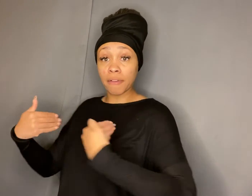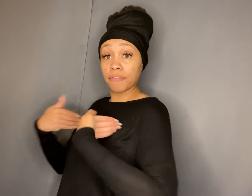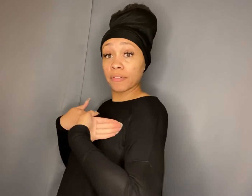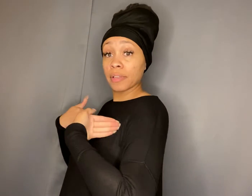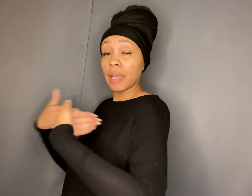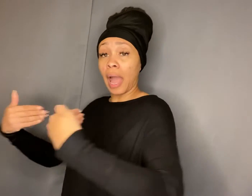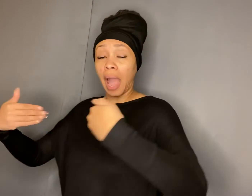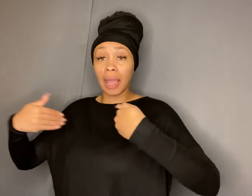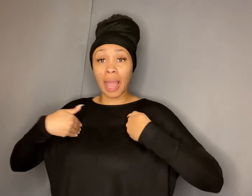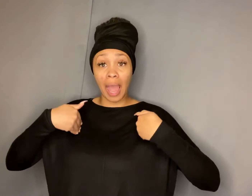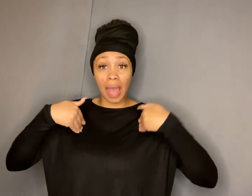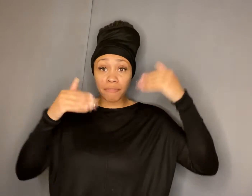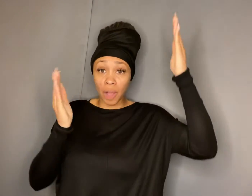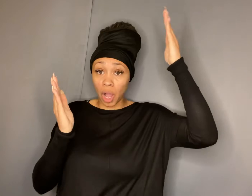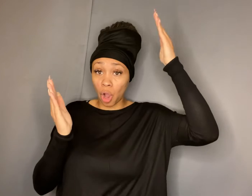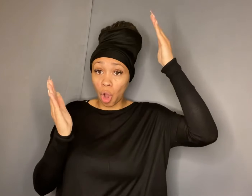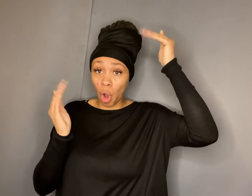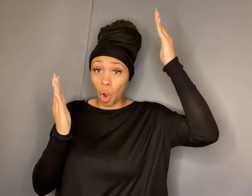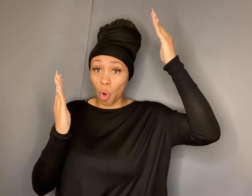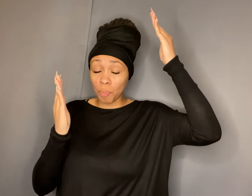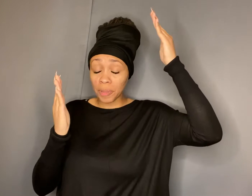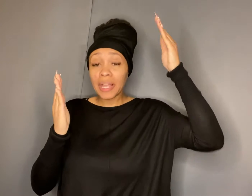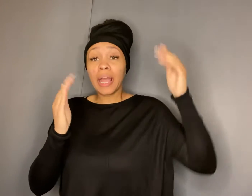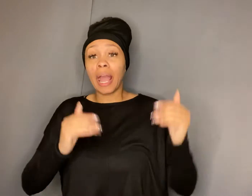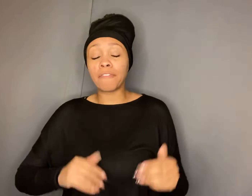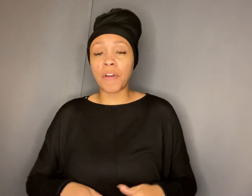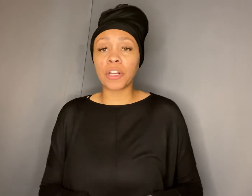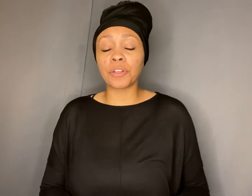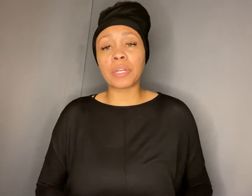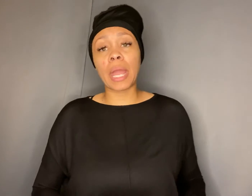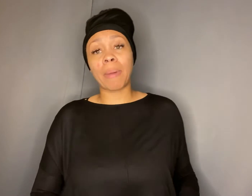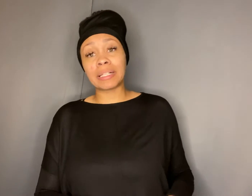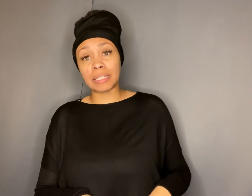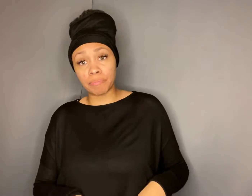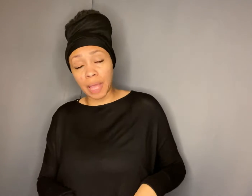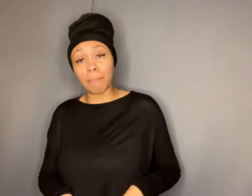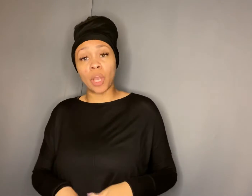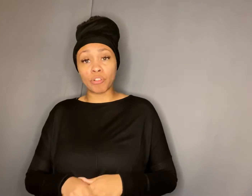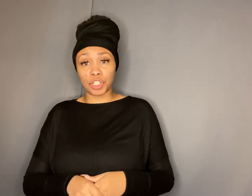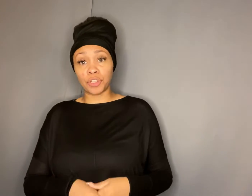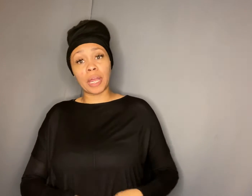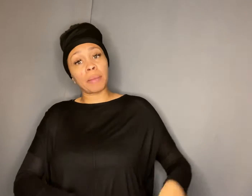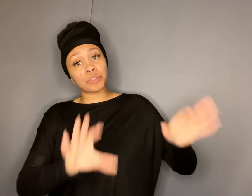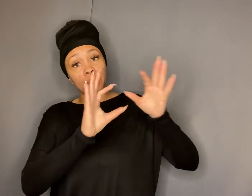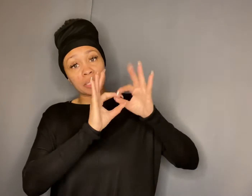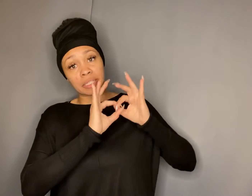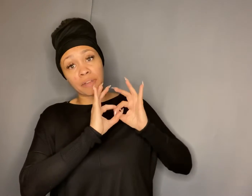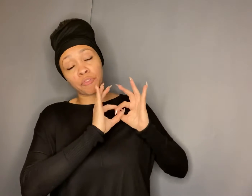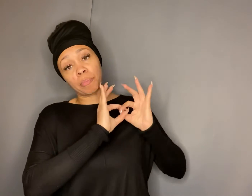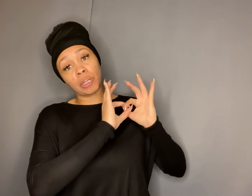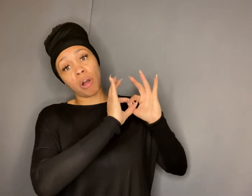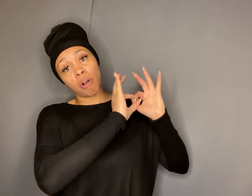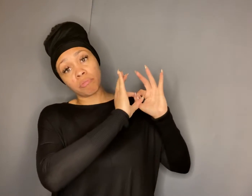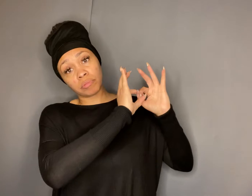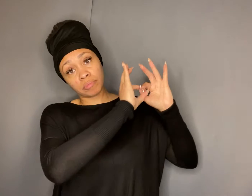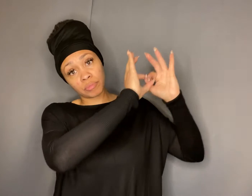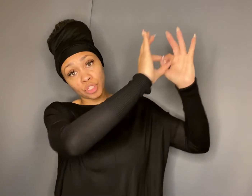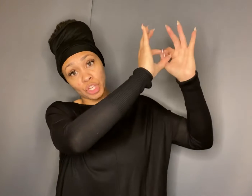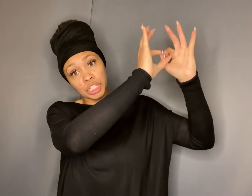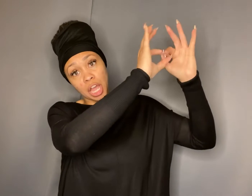i have a hope and found in your name i did that belongs in your name so i did a sign for belong to jesus